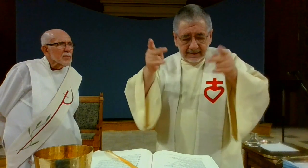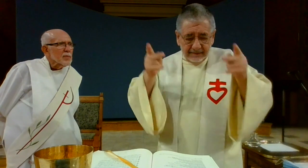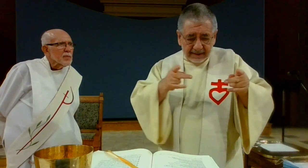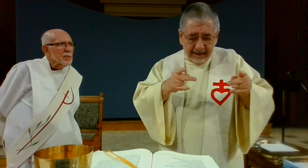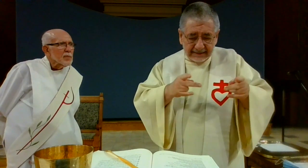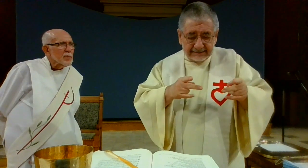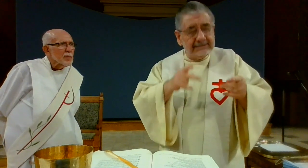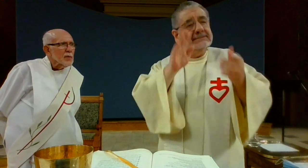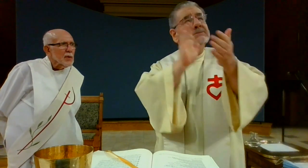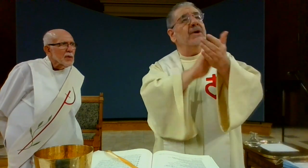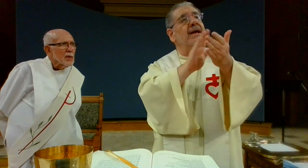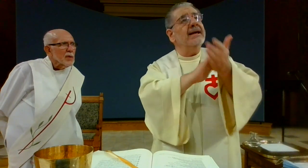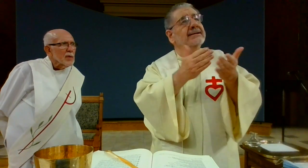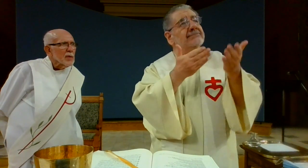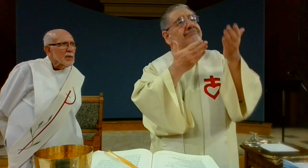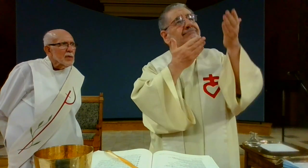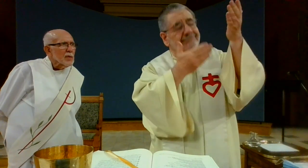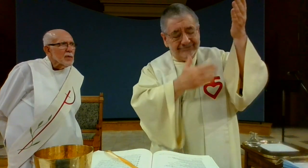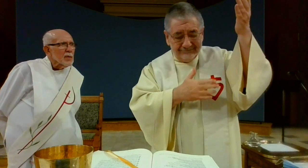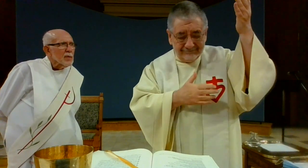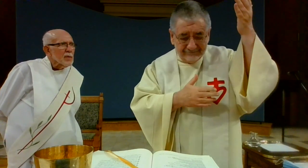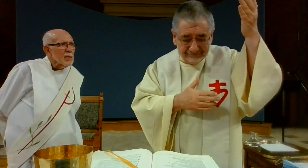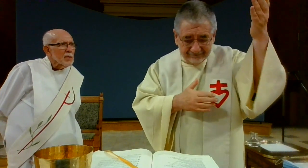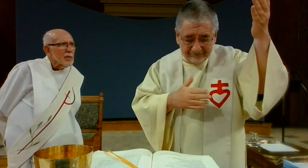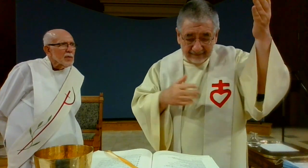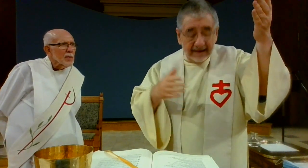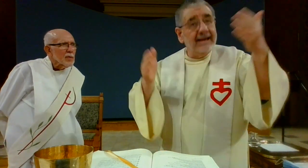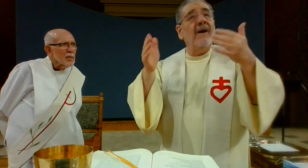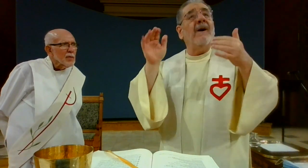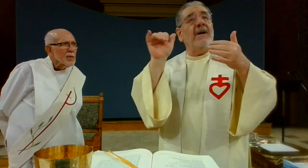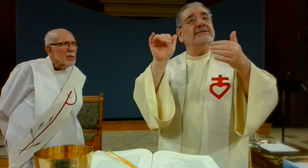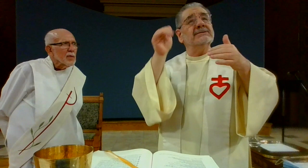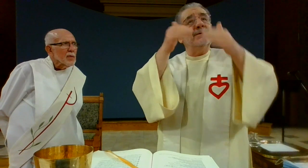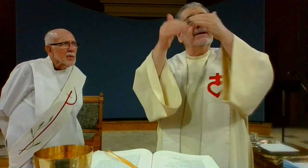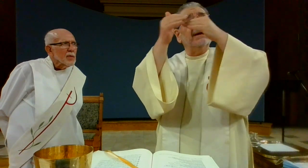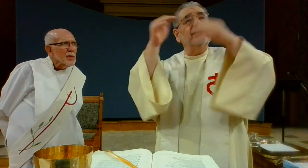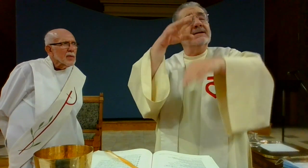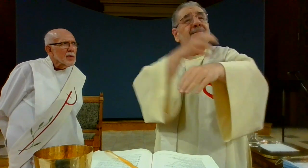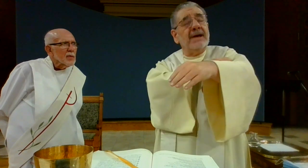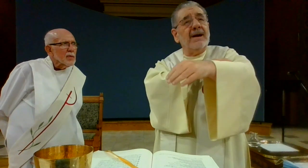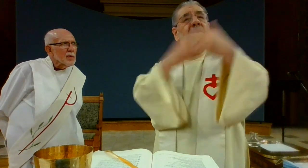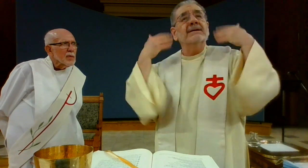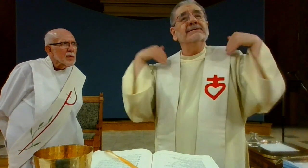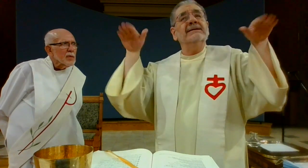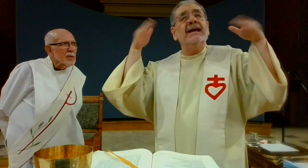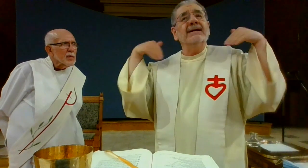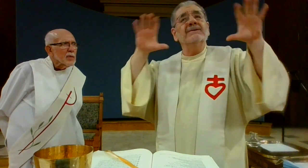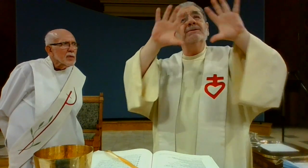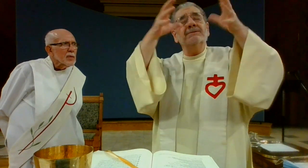people exults in your praise and even the heavenly powers